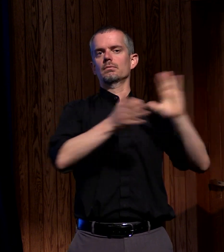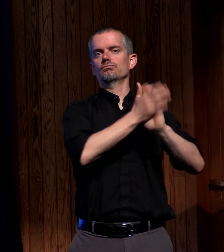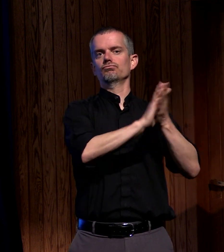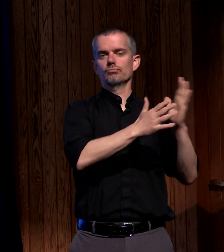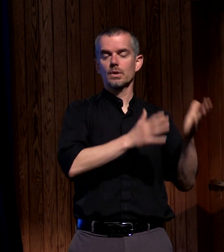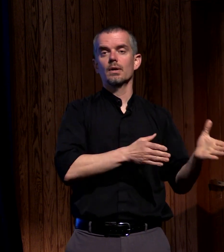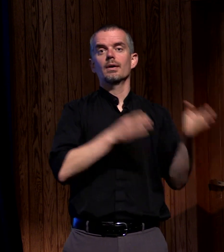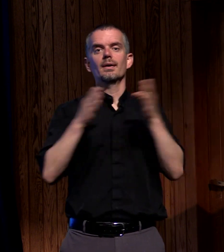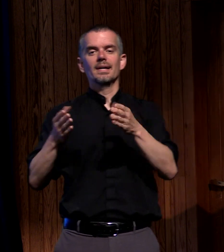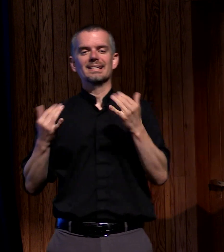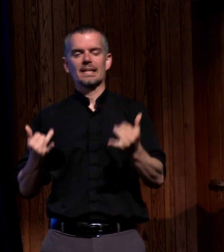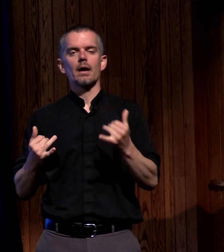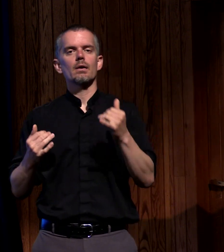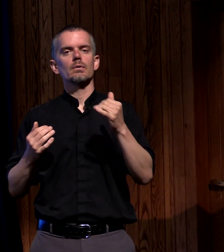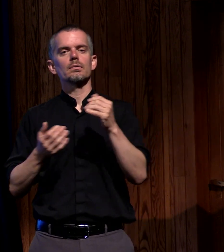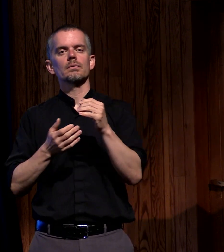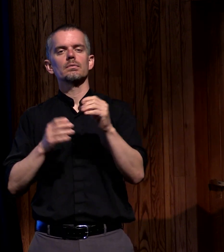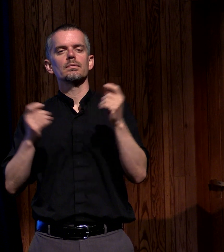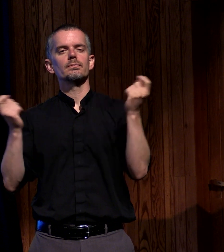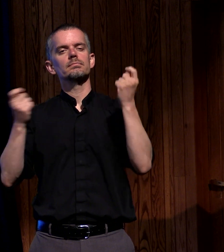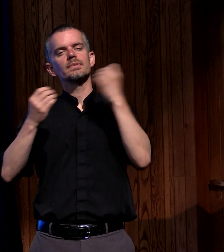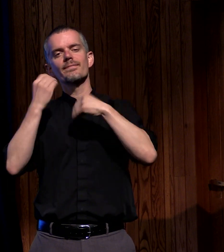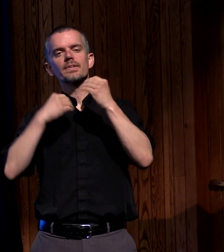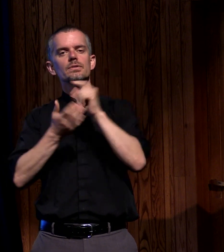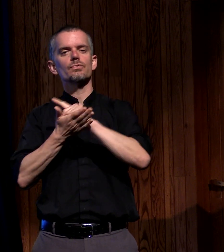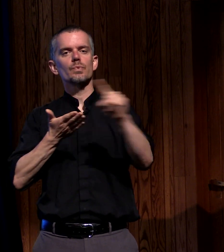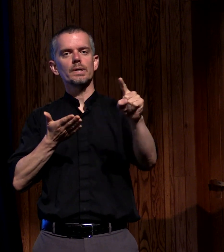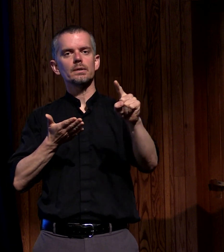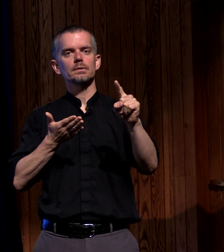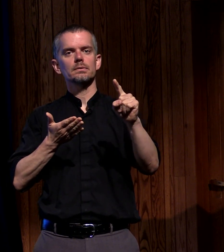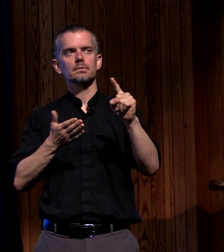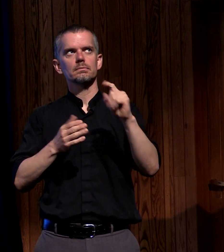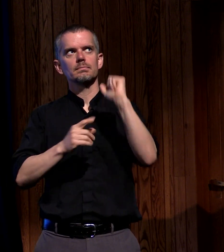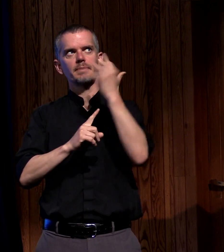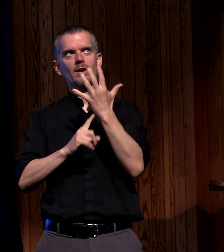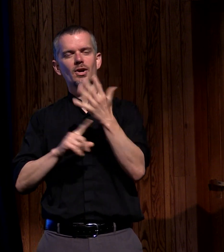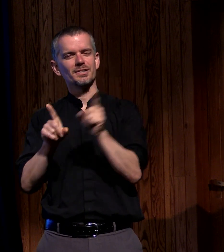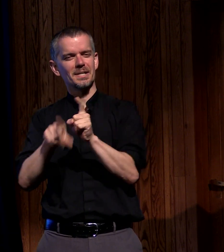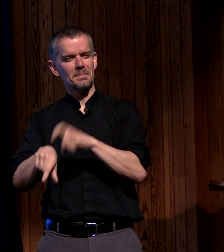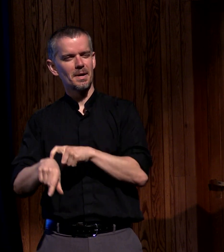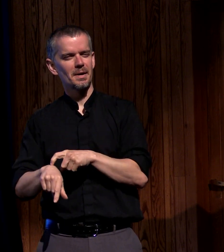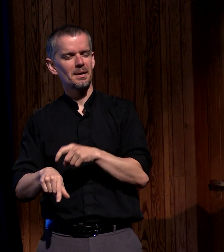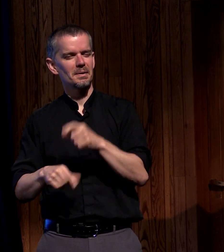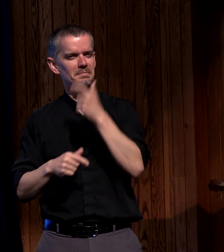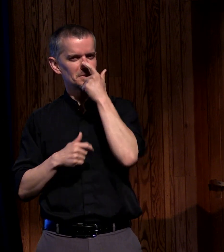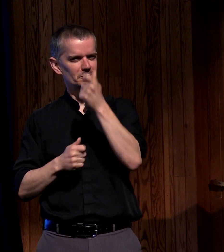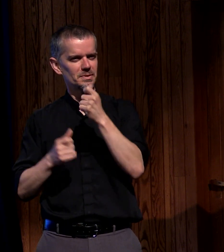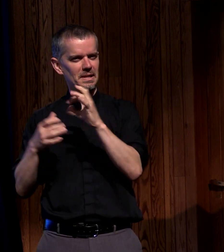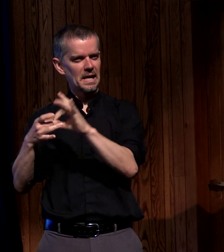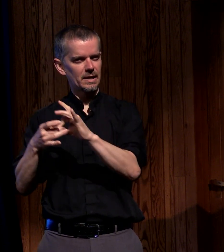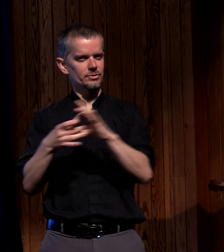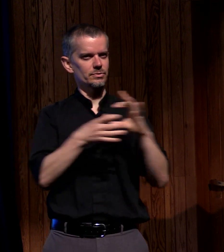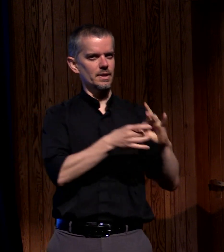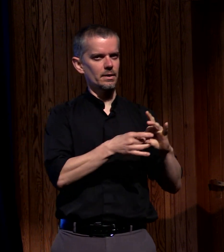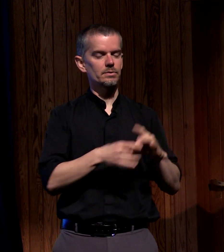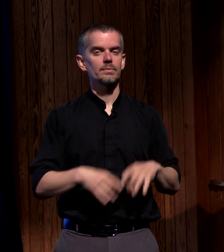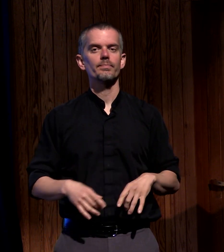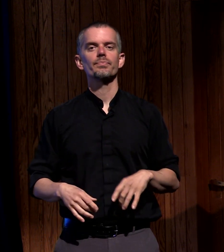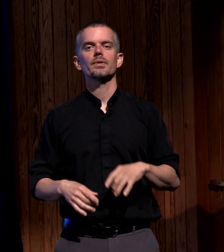the presence of God falling these connections are important Pentecost occurs on the holidays